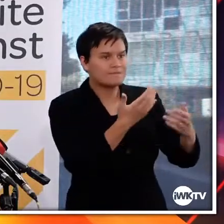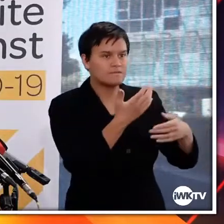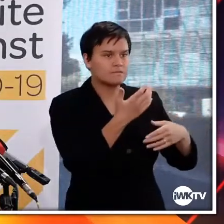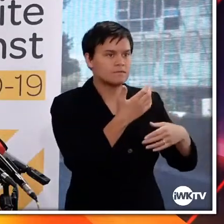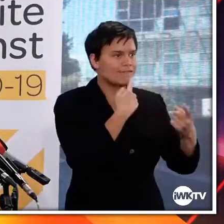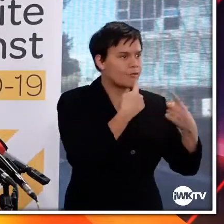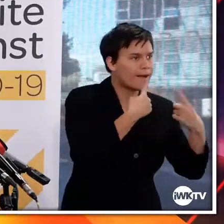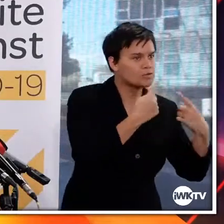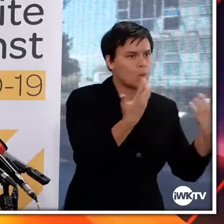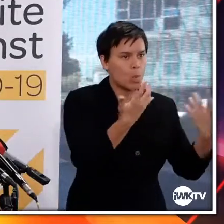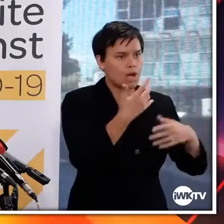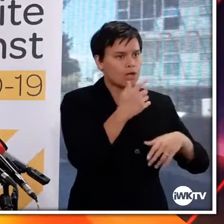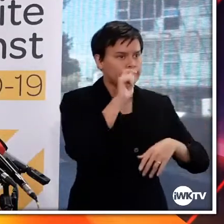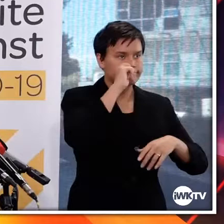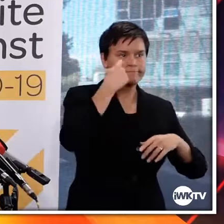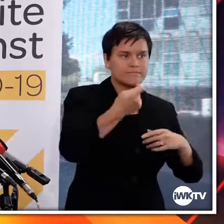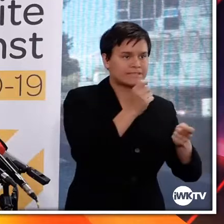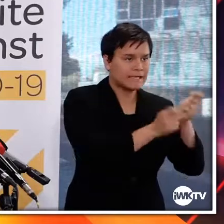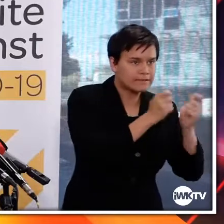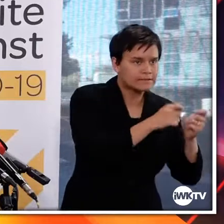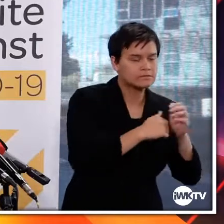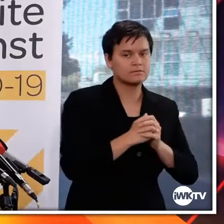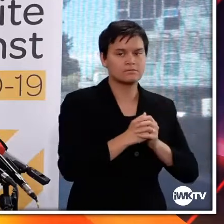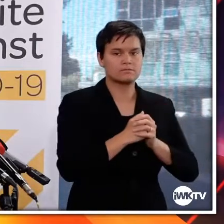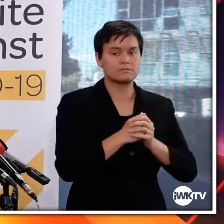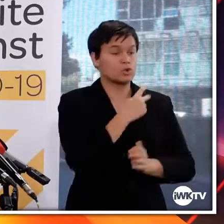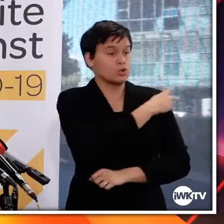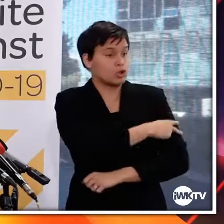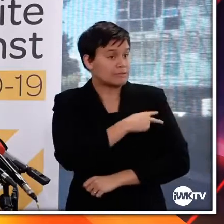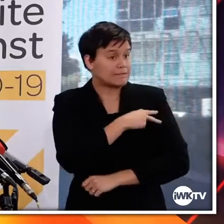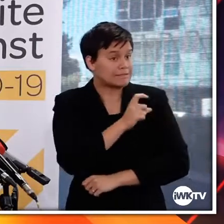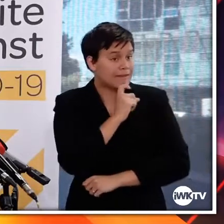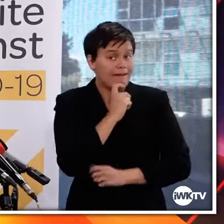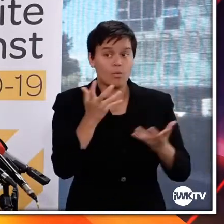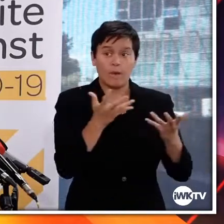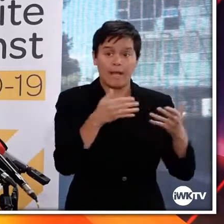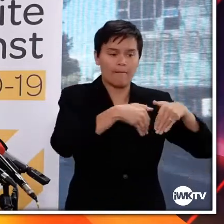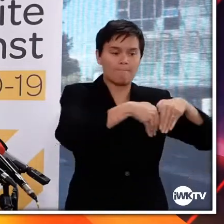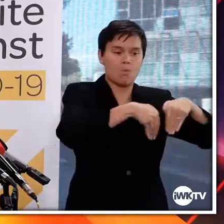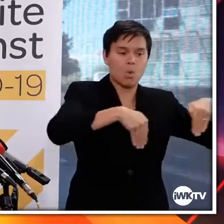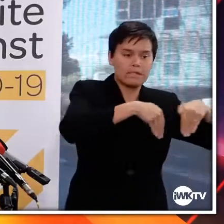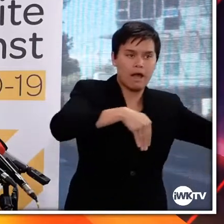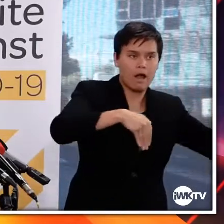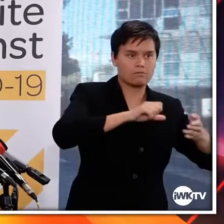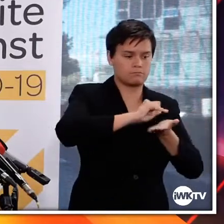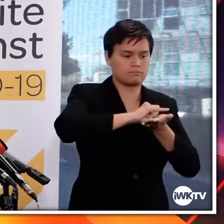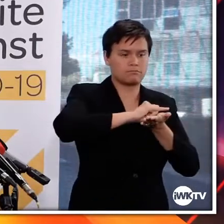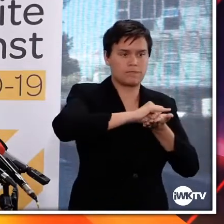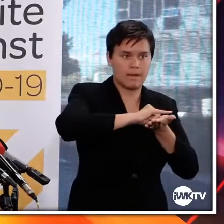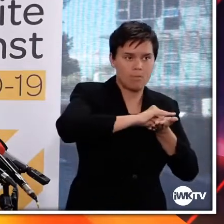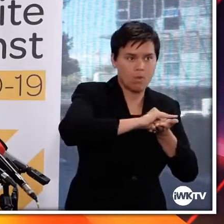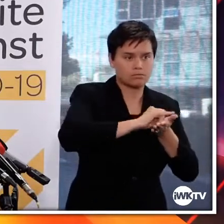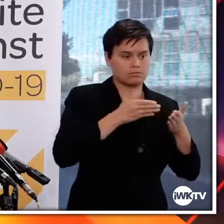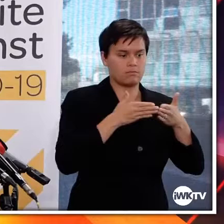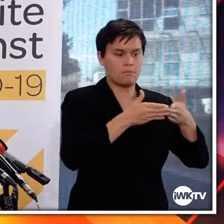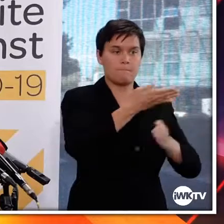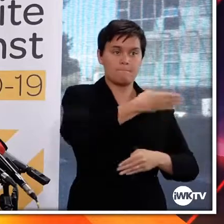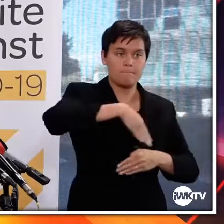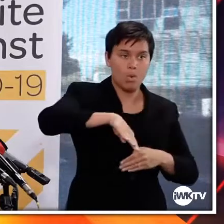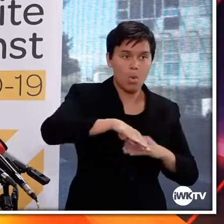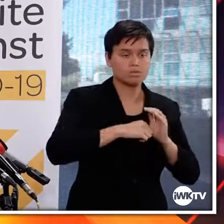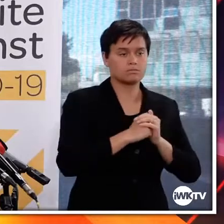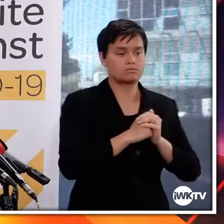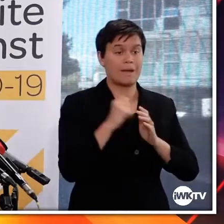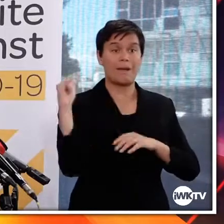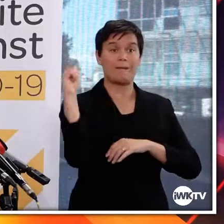security staff, as well as officials at our border, customs and MPI officials, airline staff,